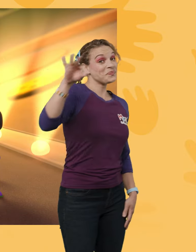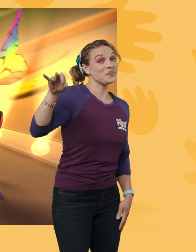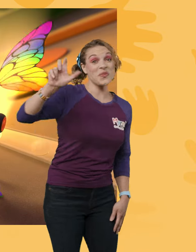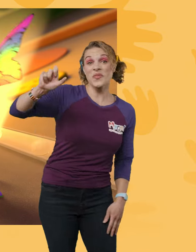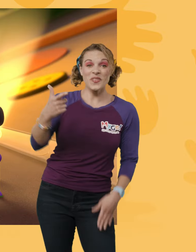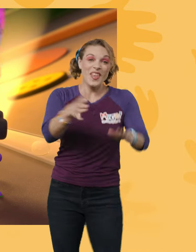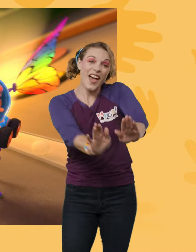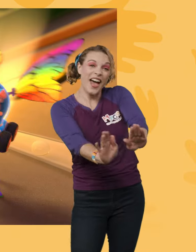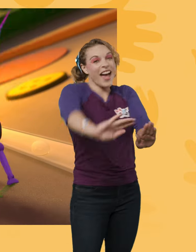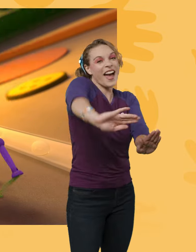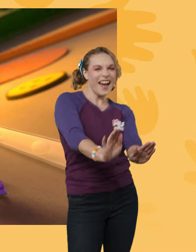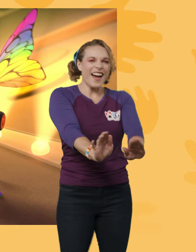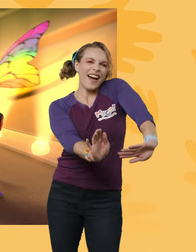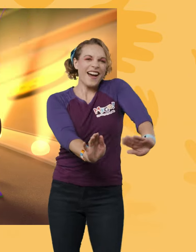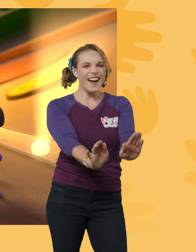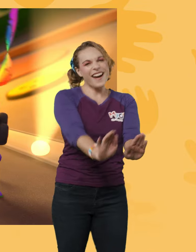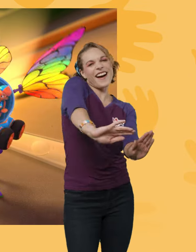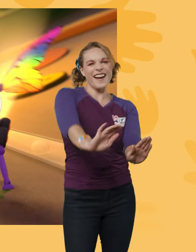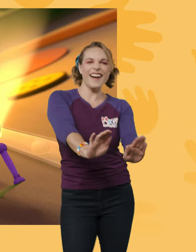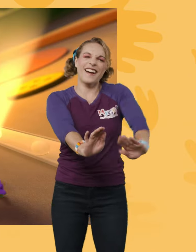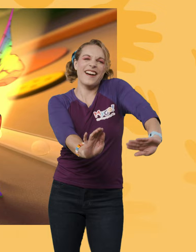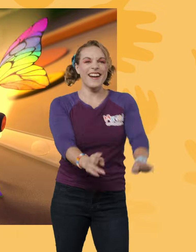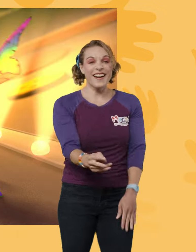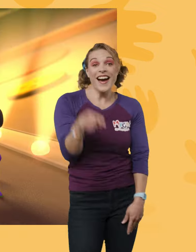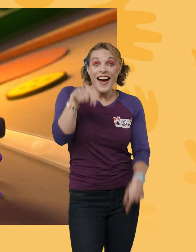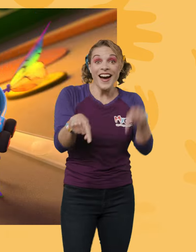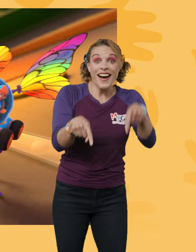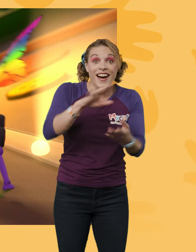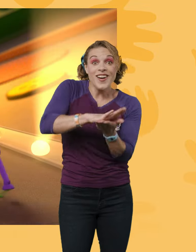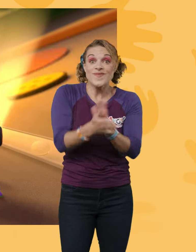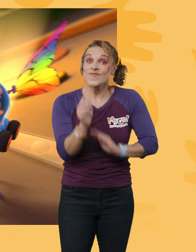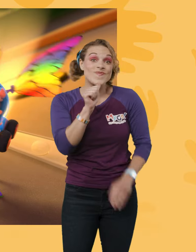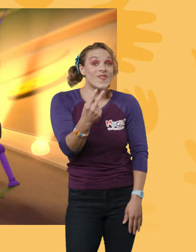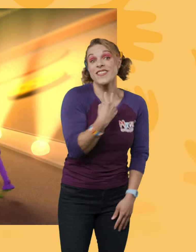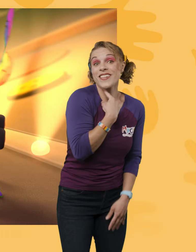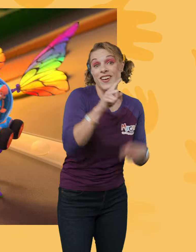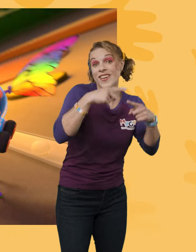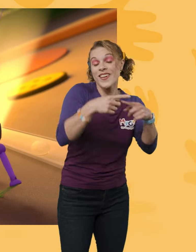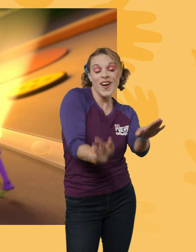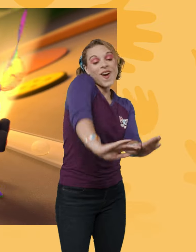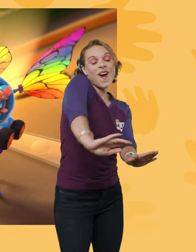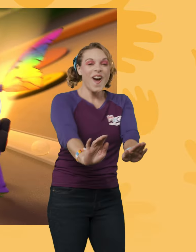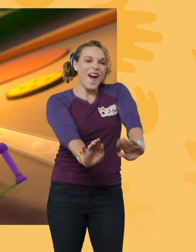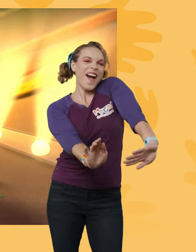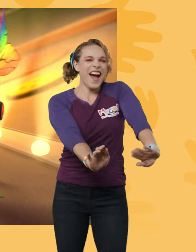Do the fly leg twist! Do the fly leg twist! Get your feet unstuck when you go like this!